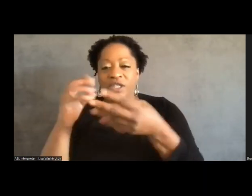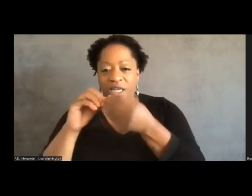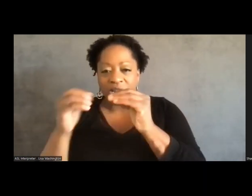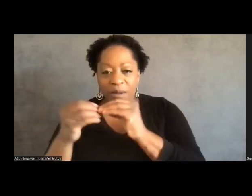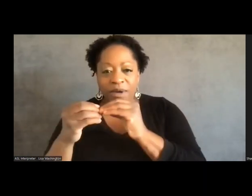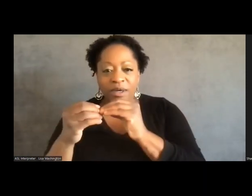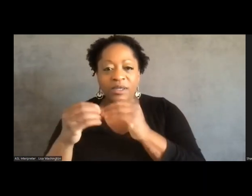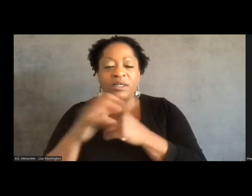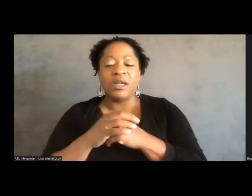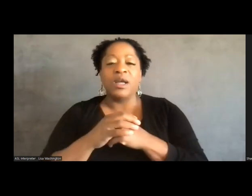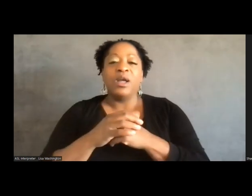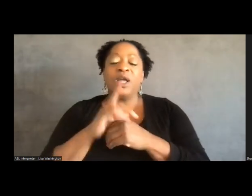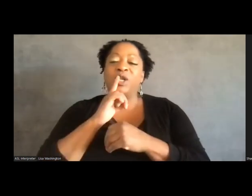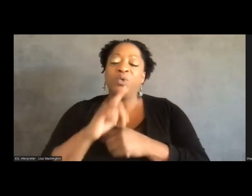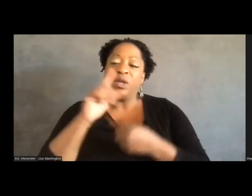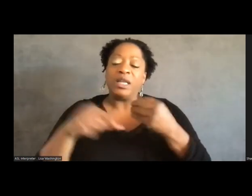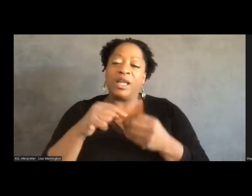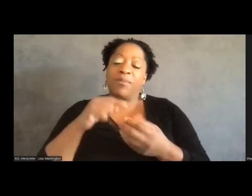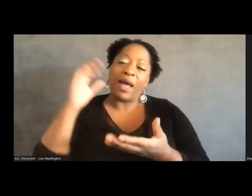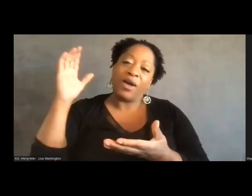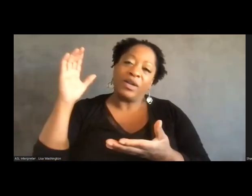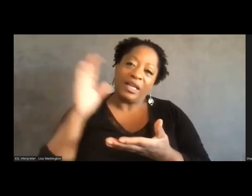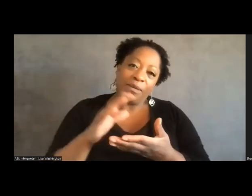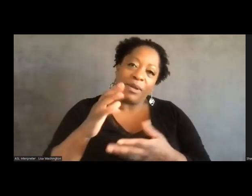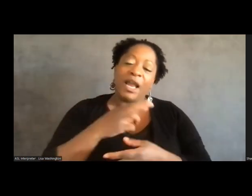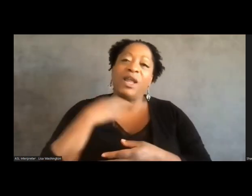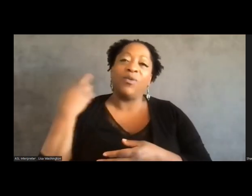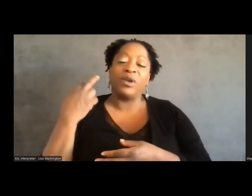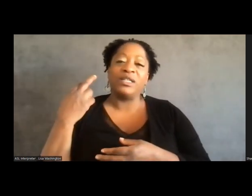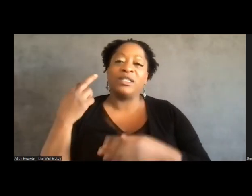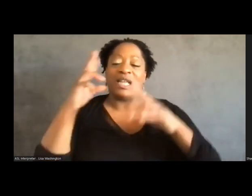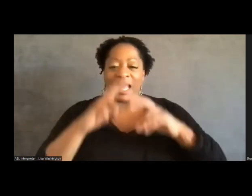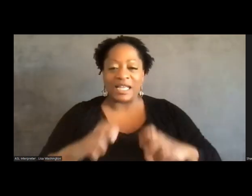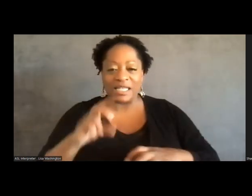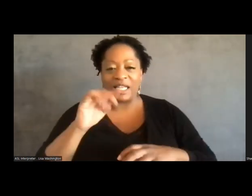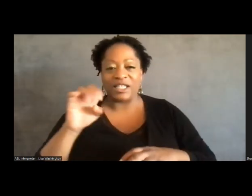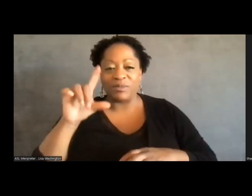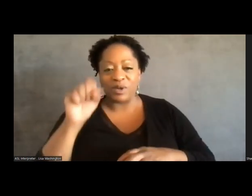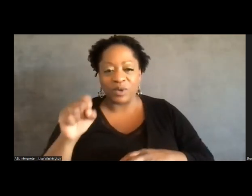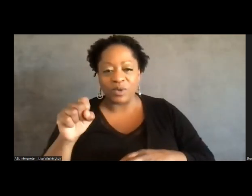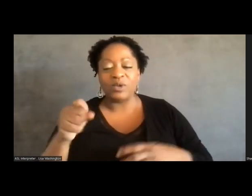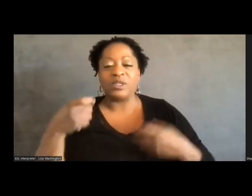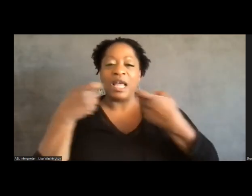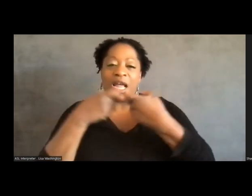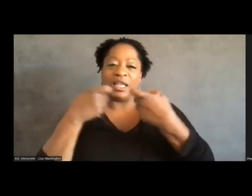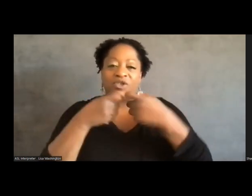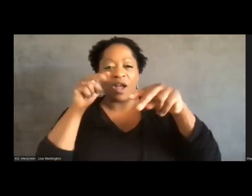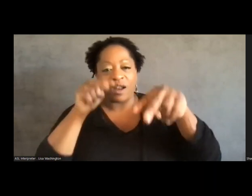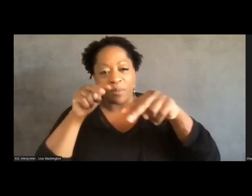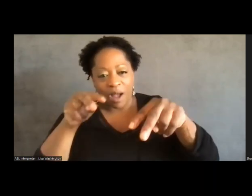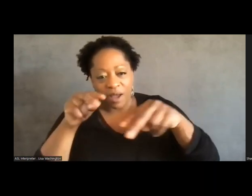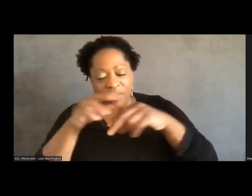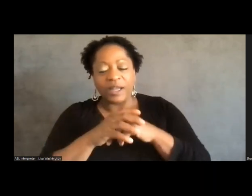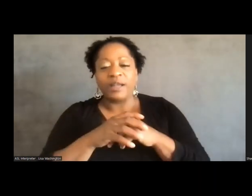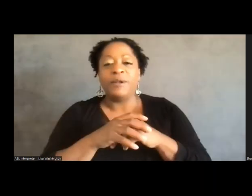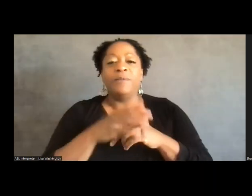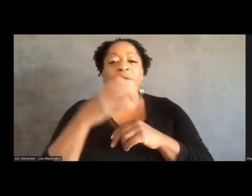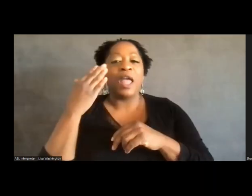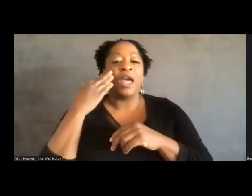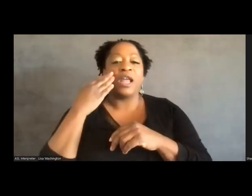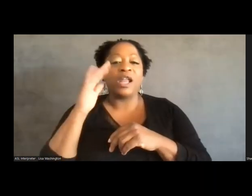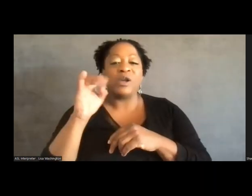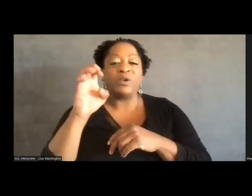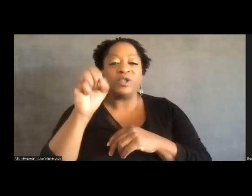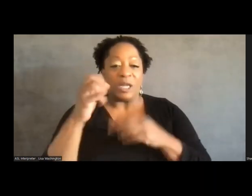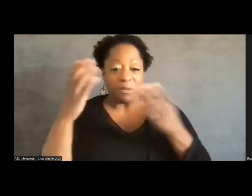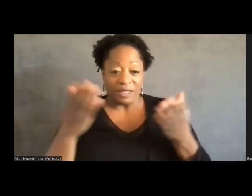use of risk assessment tools or the role of risk assessment tools and electronic monitoring. I know James Kilgore is here, so if you